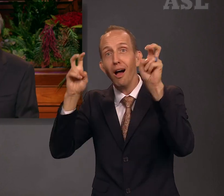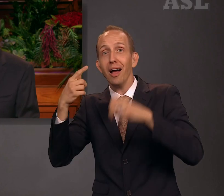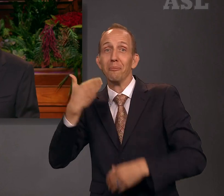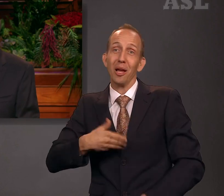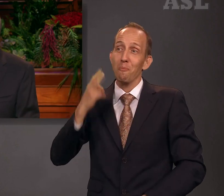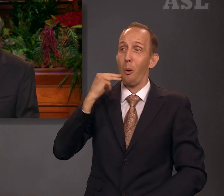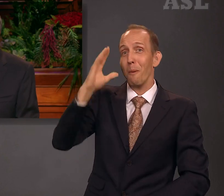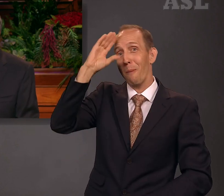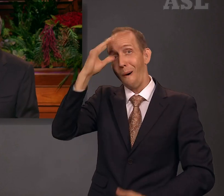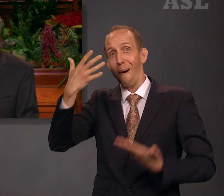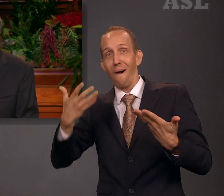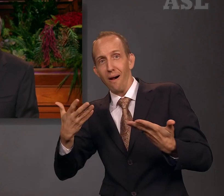boy?